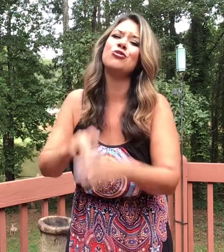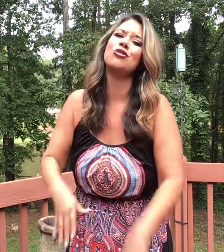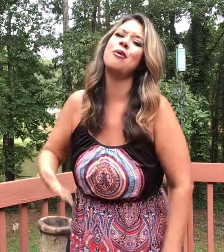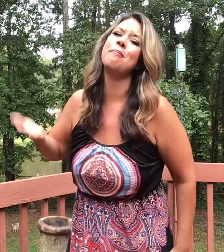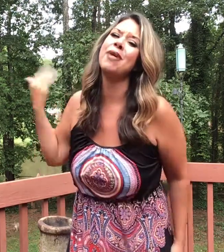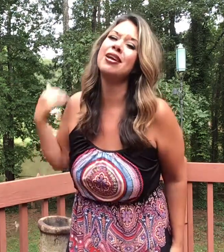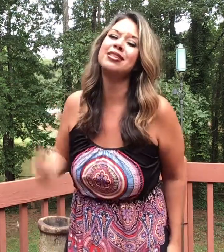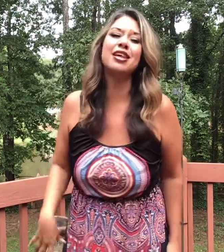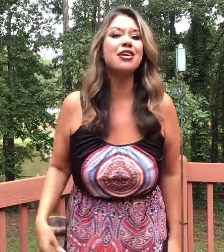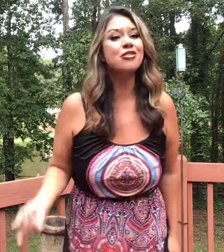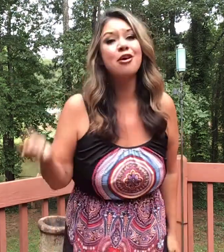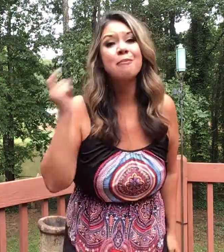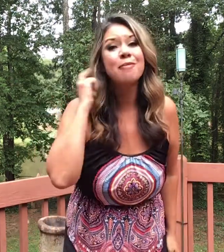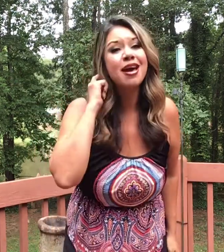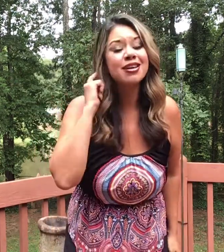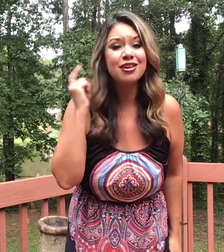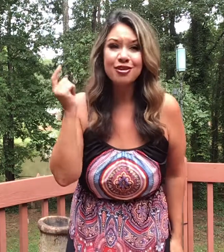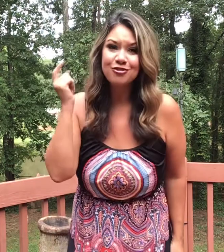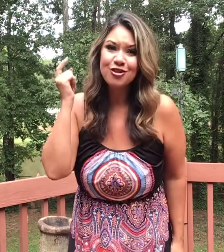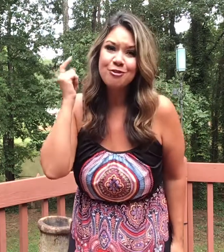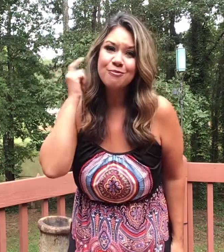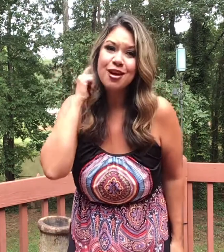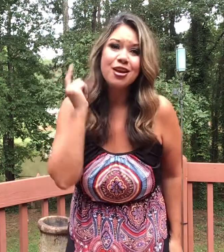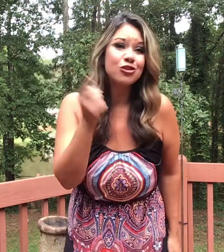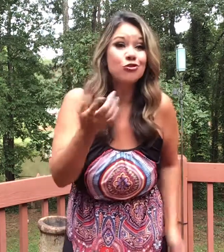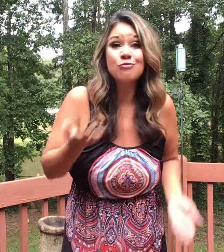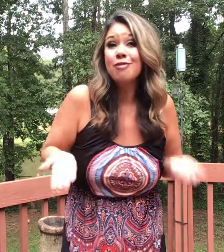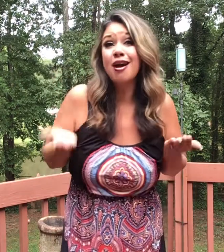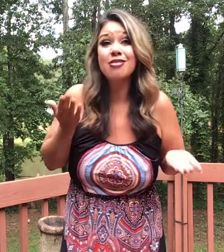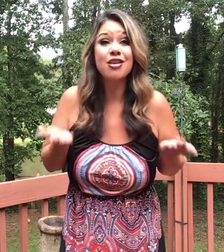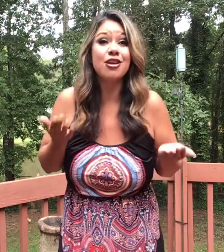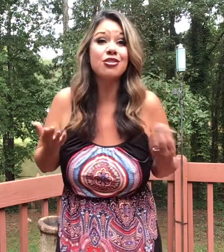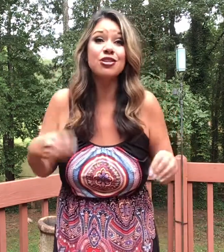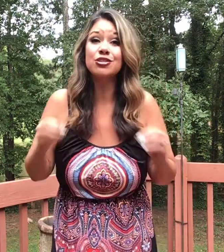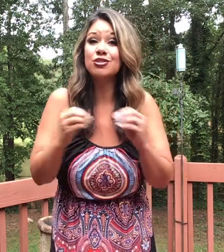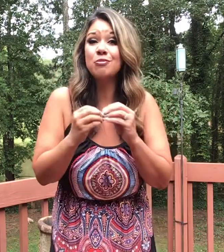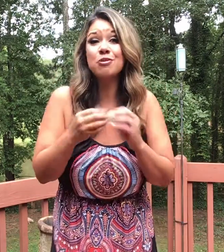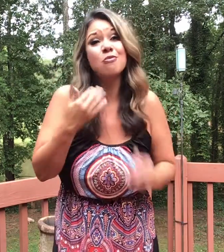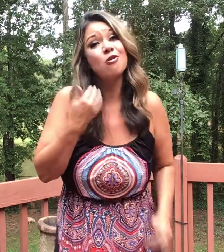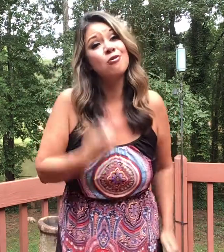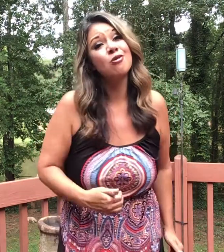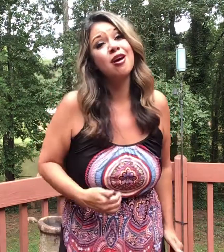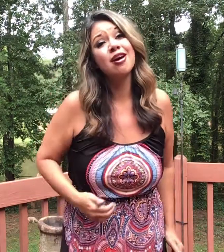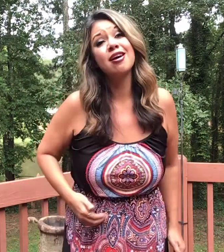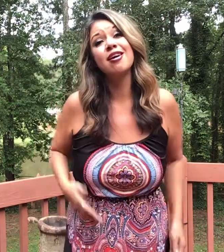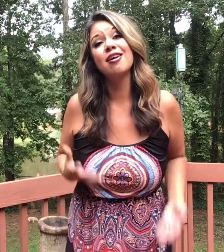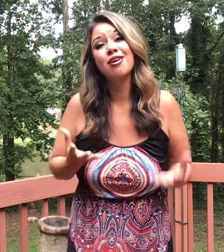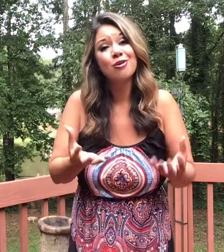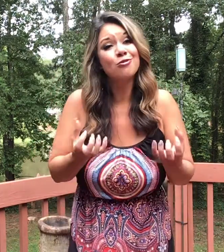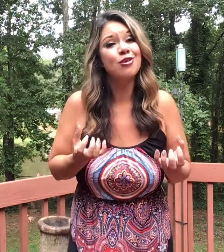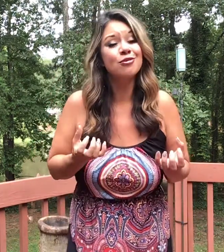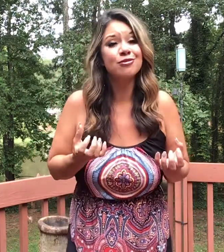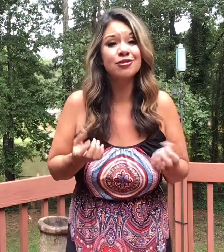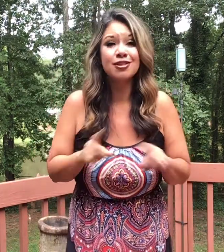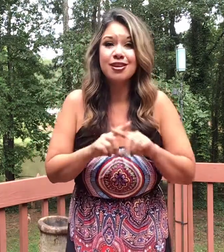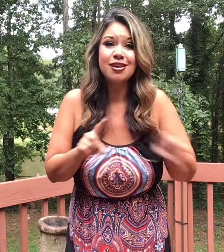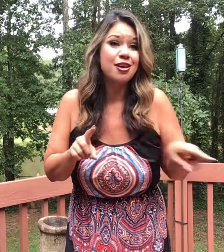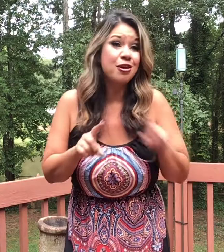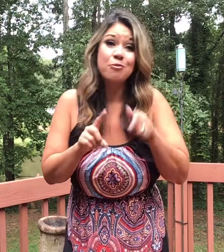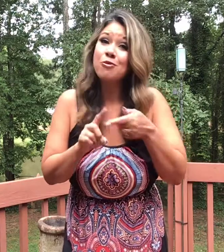the past and the back of your mind. You might think there's something more at all. But